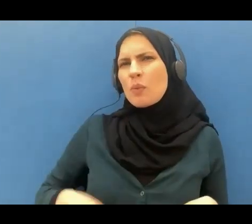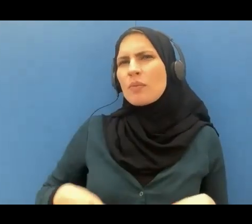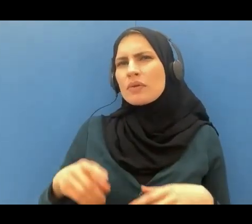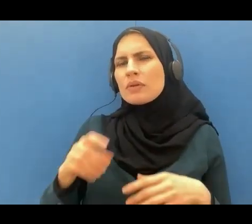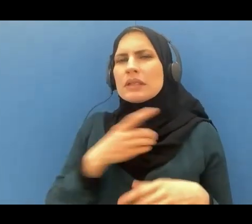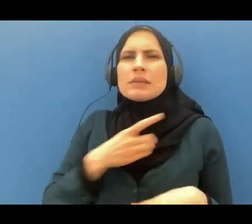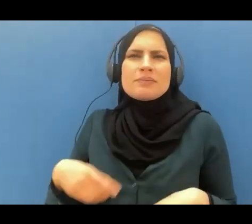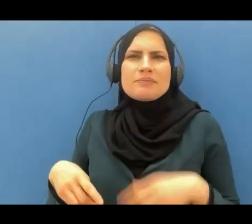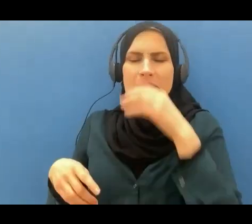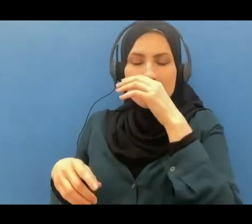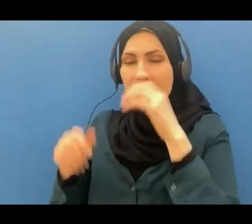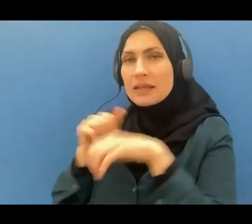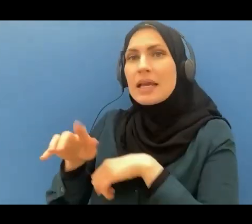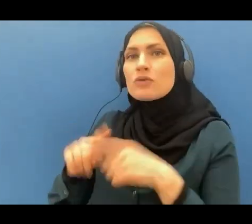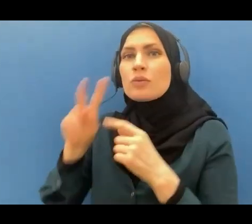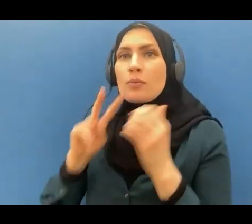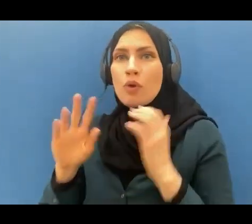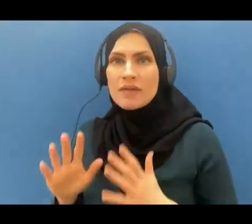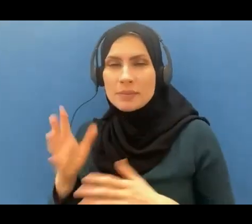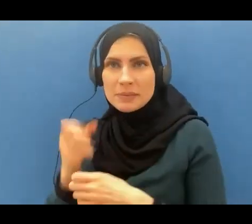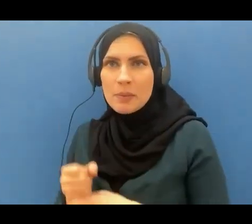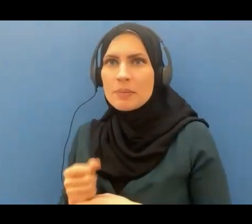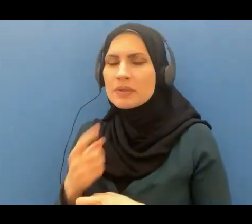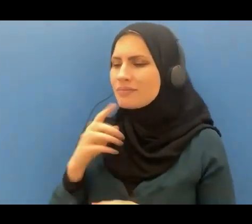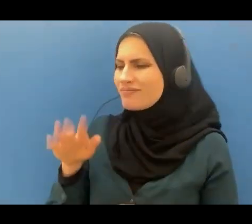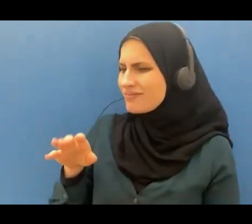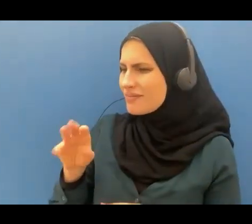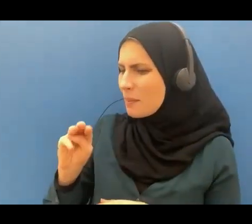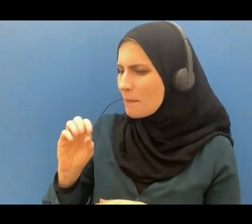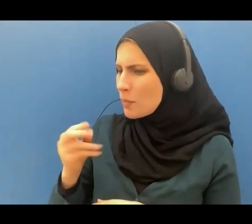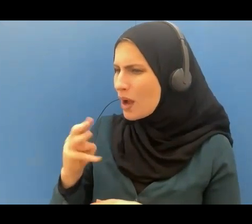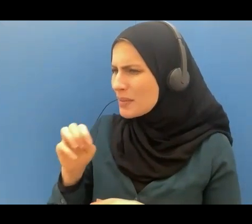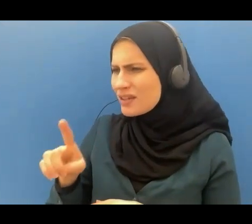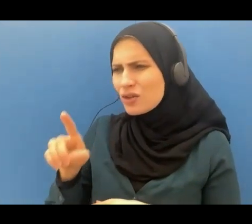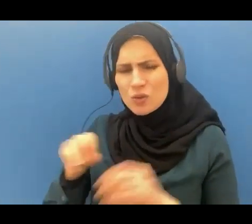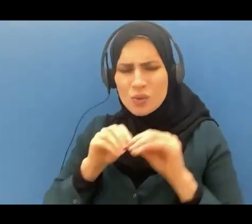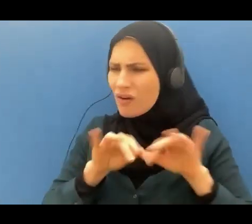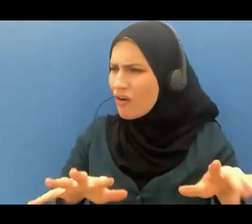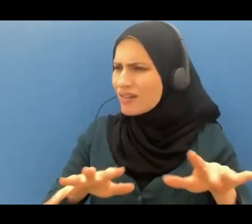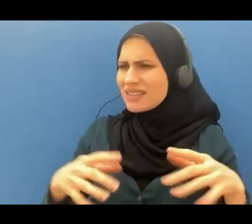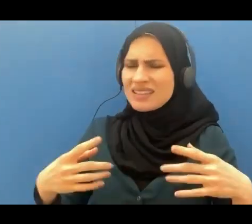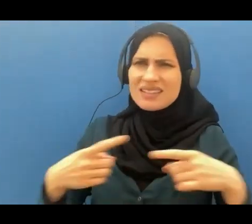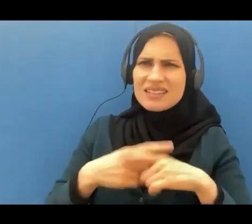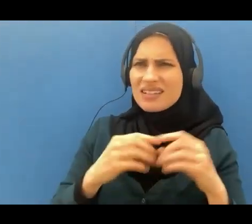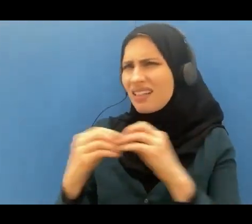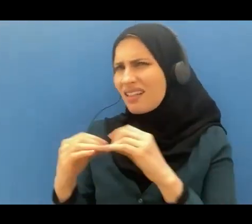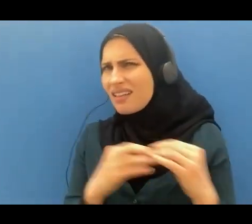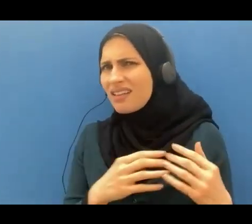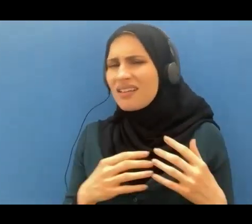you are inciting discord in the community you are inciting children against